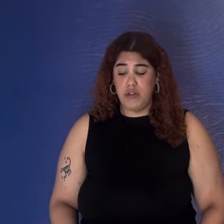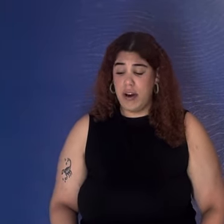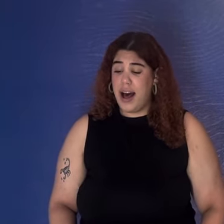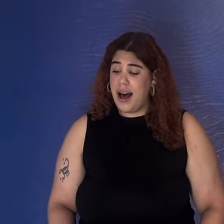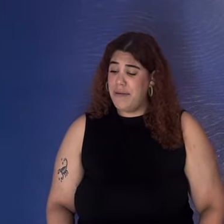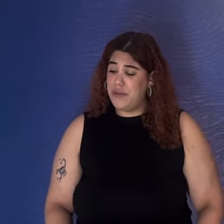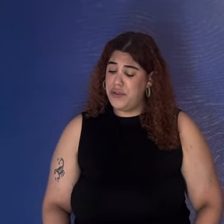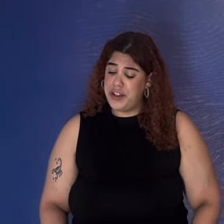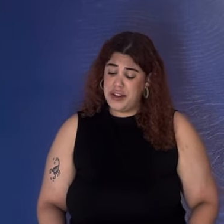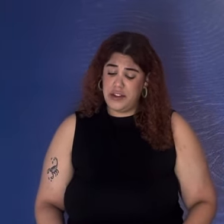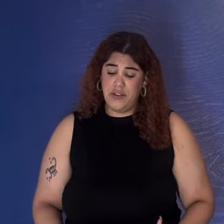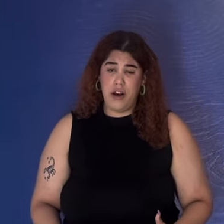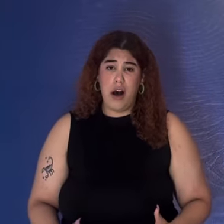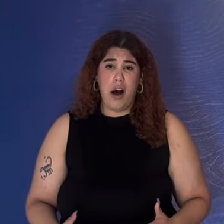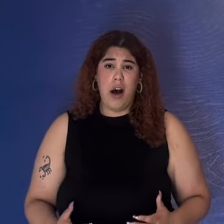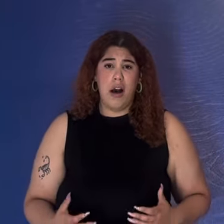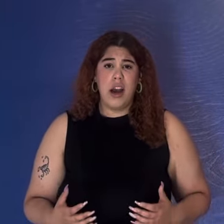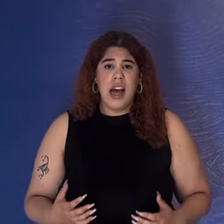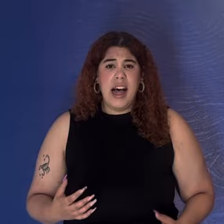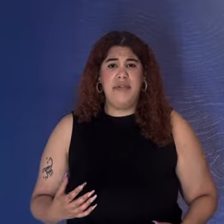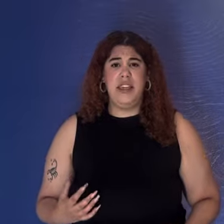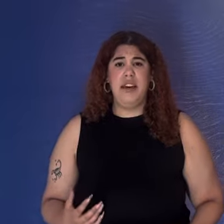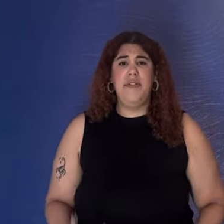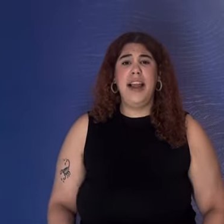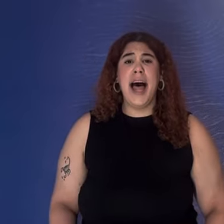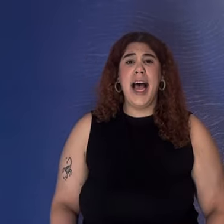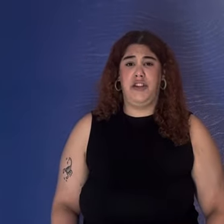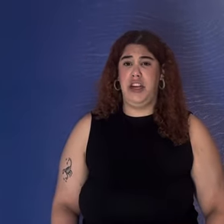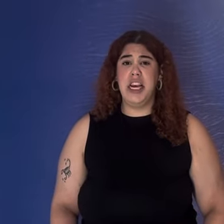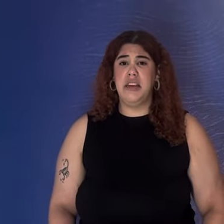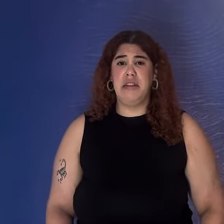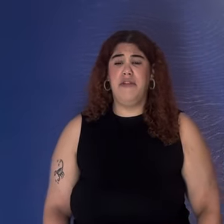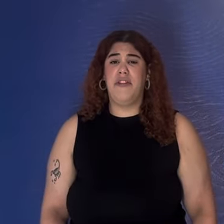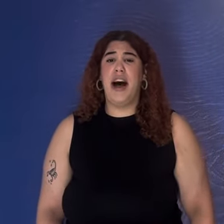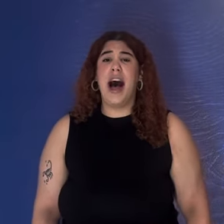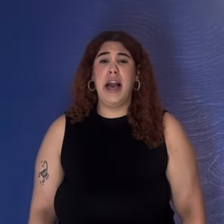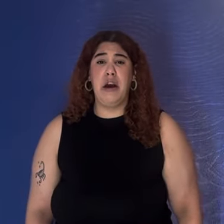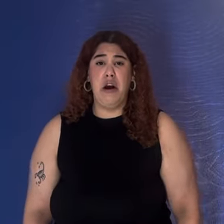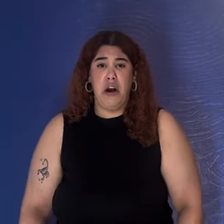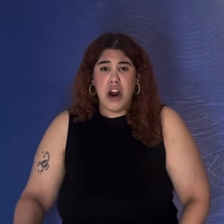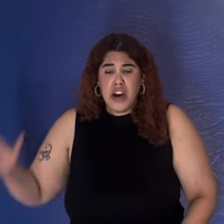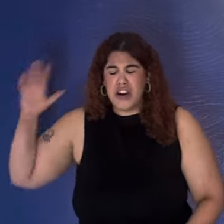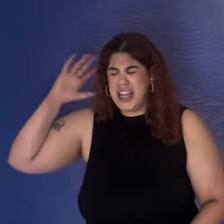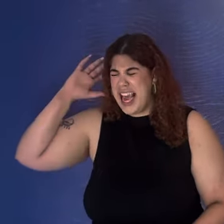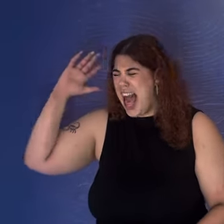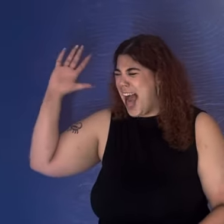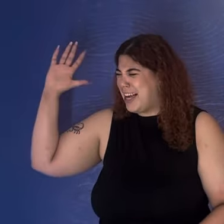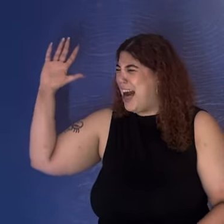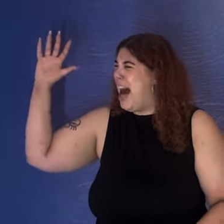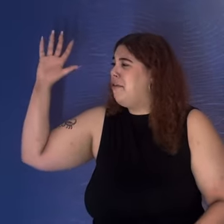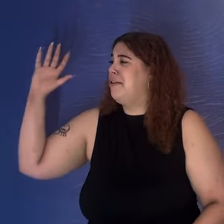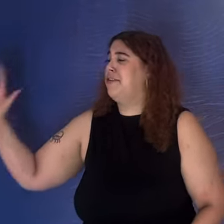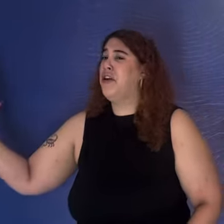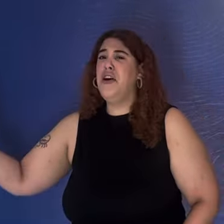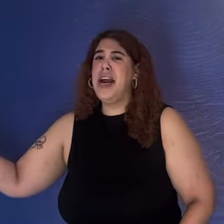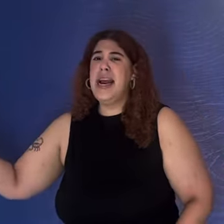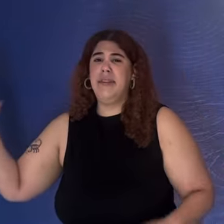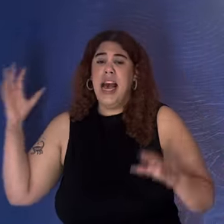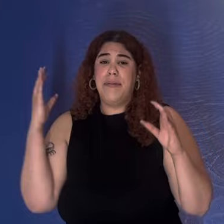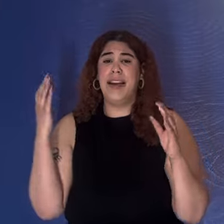traveled this far I've seen flashes of fire Or the echo of screams But I